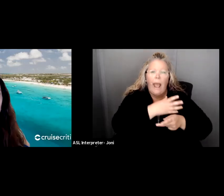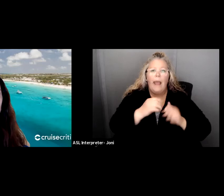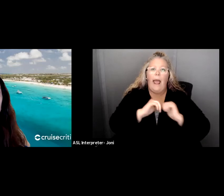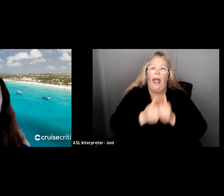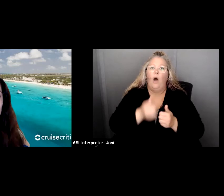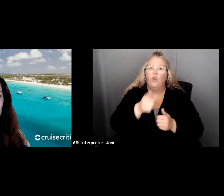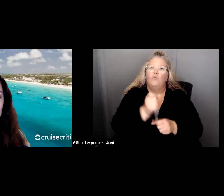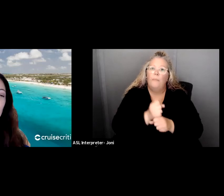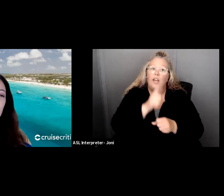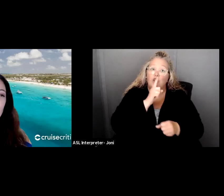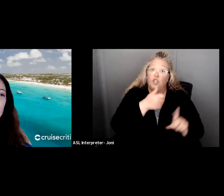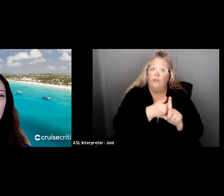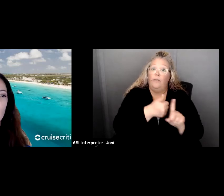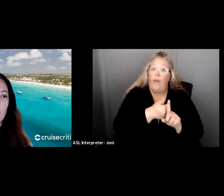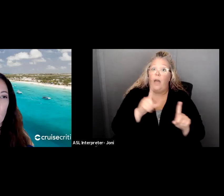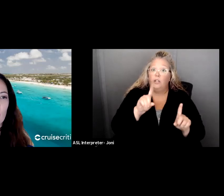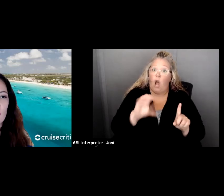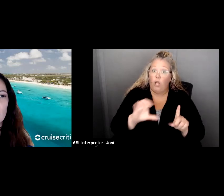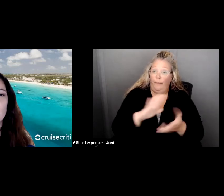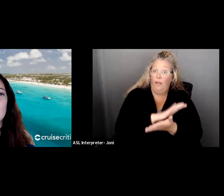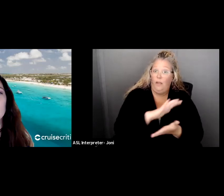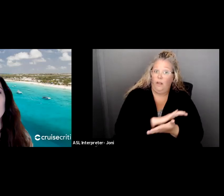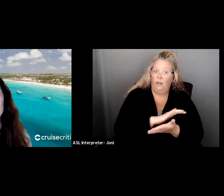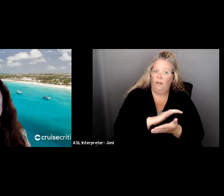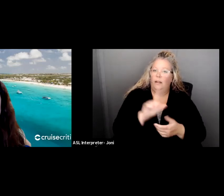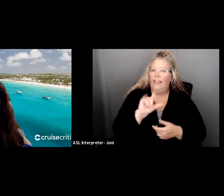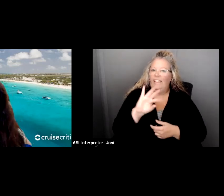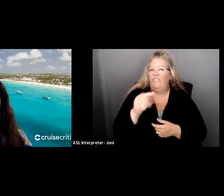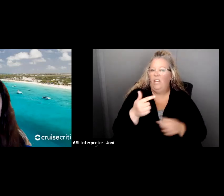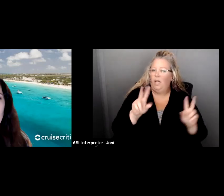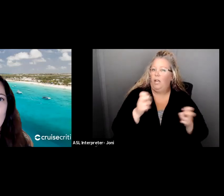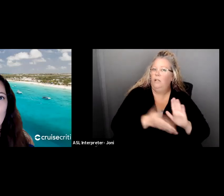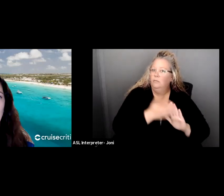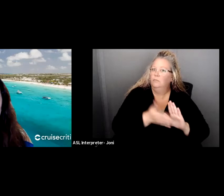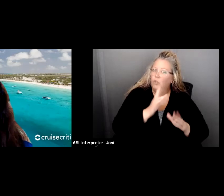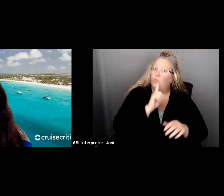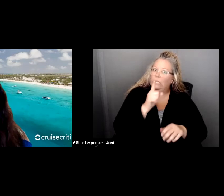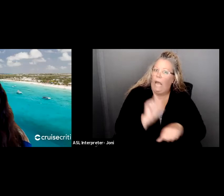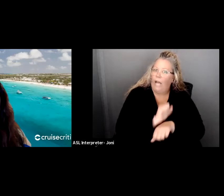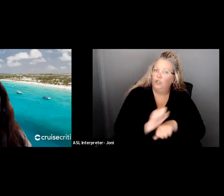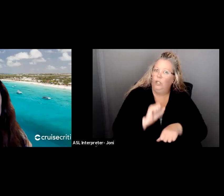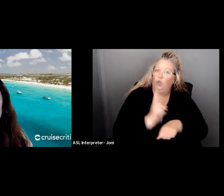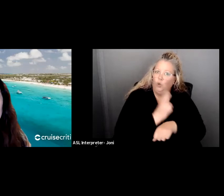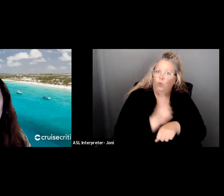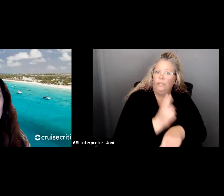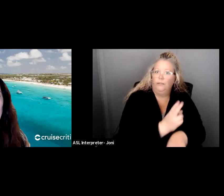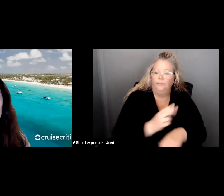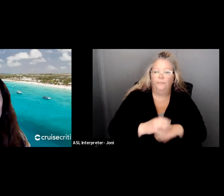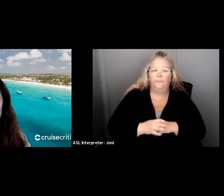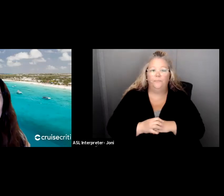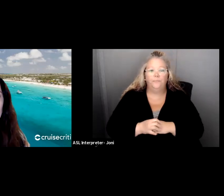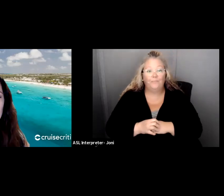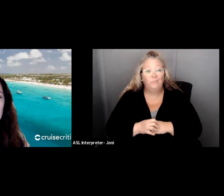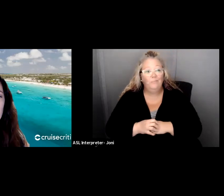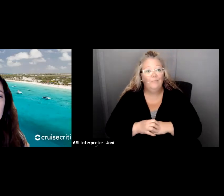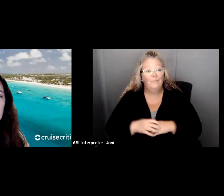that gets used? So first to introduce myself, here there's a slide that has